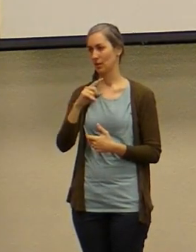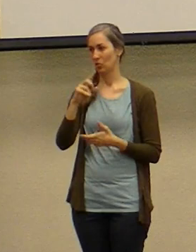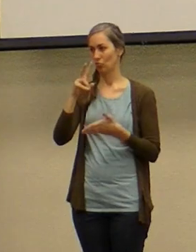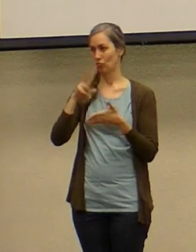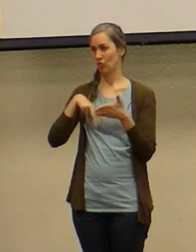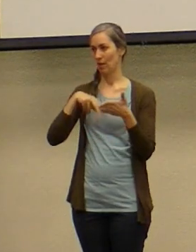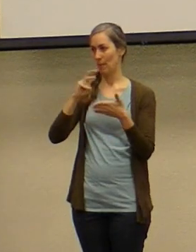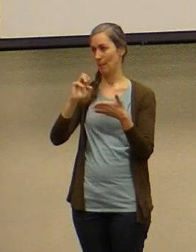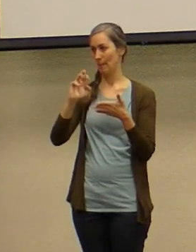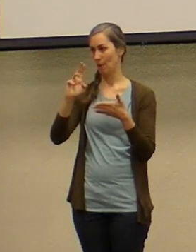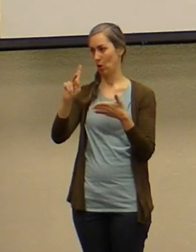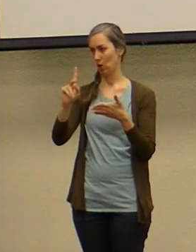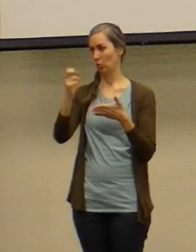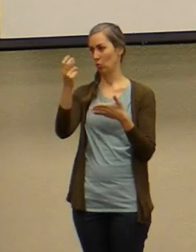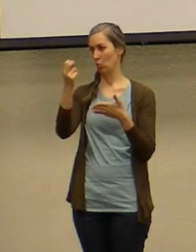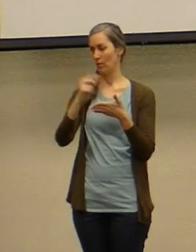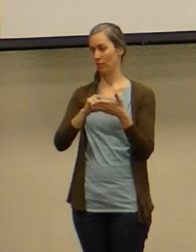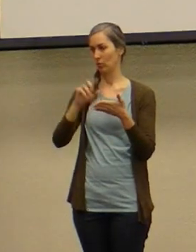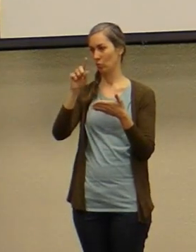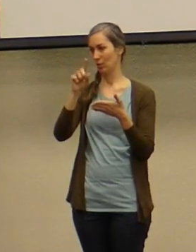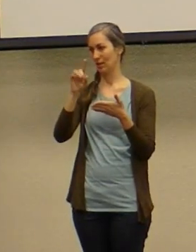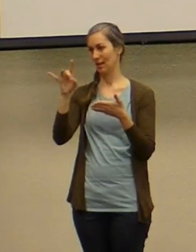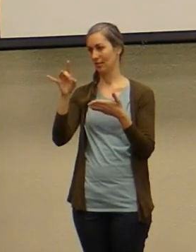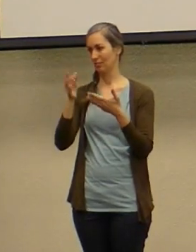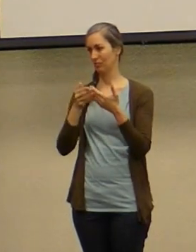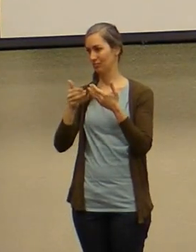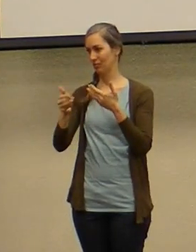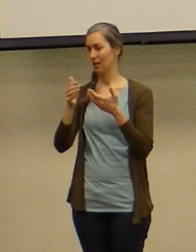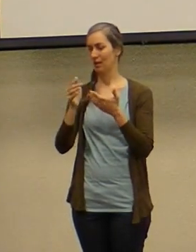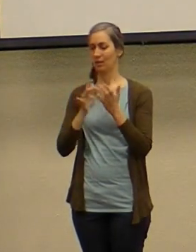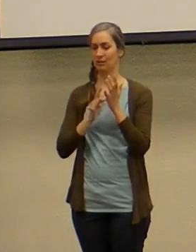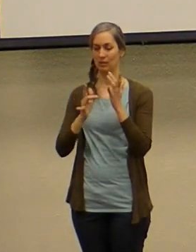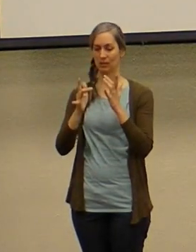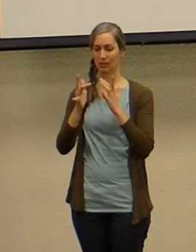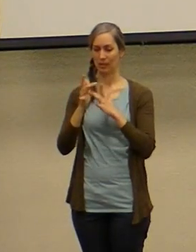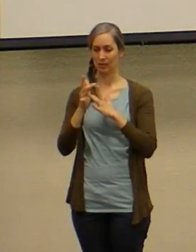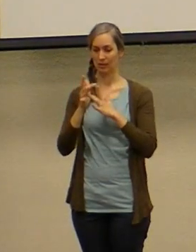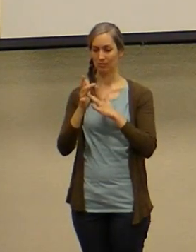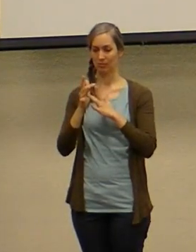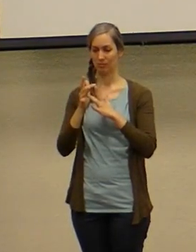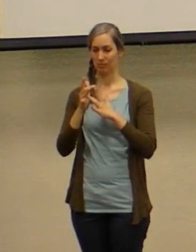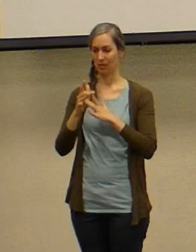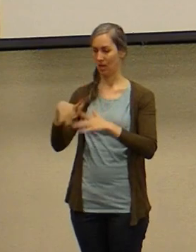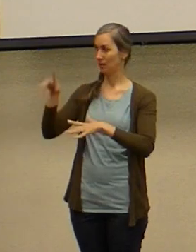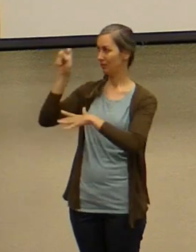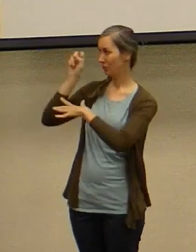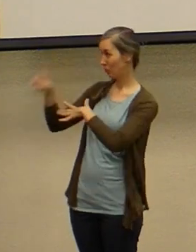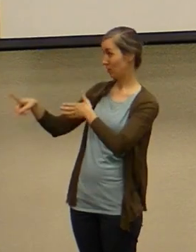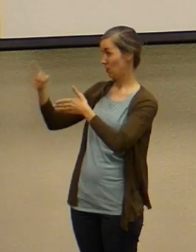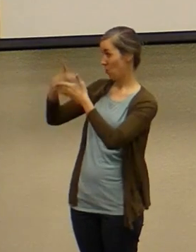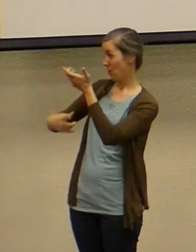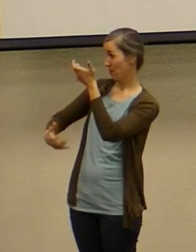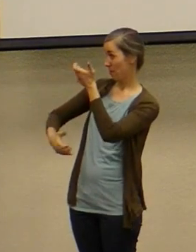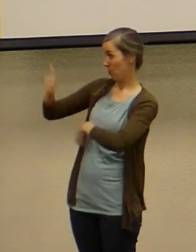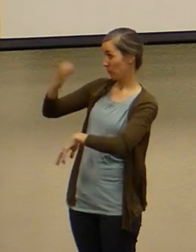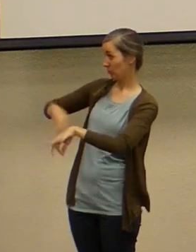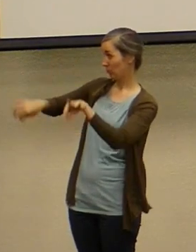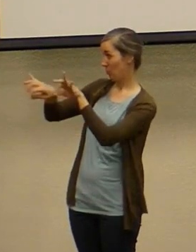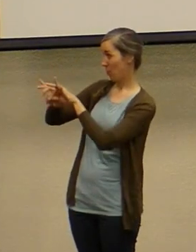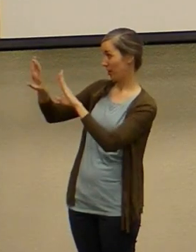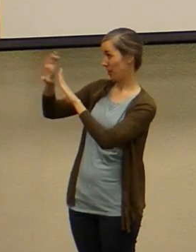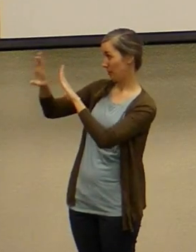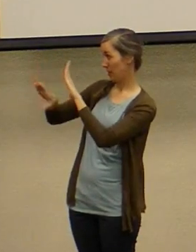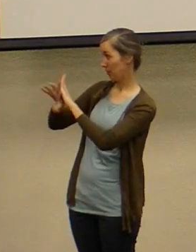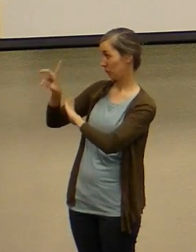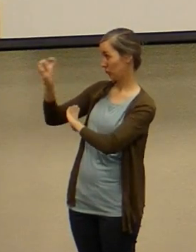chapter 12 verse 28 and following jesus is approached with the question what is the most important commandment and this is a